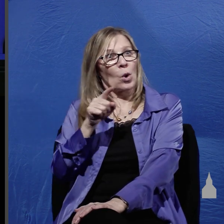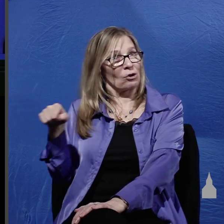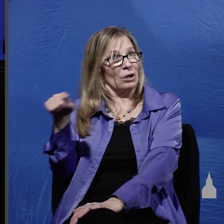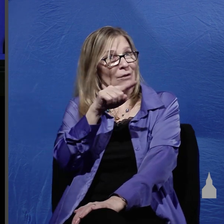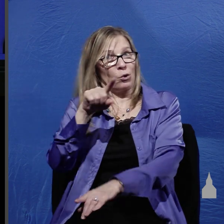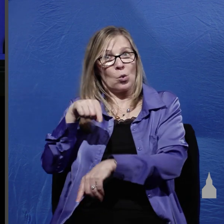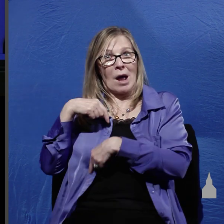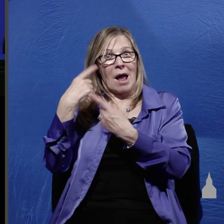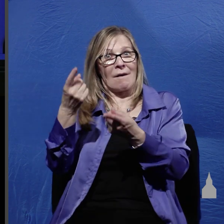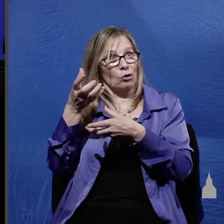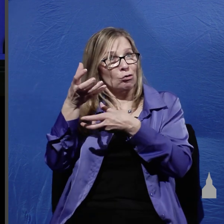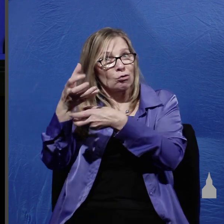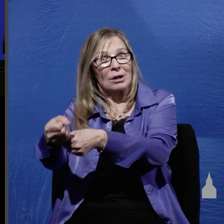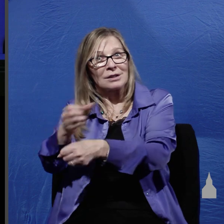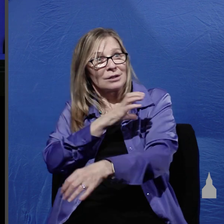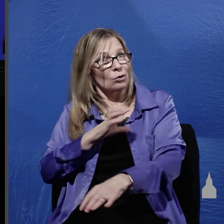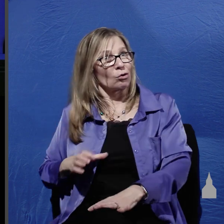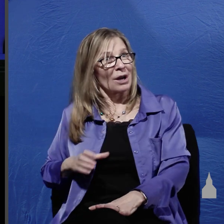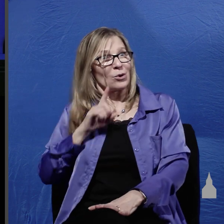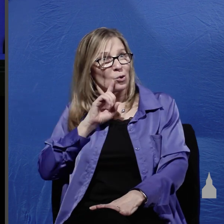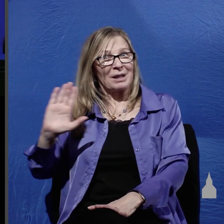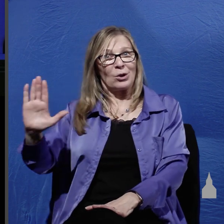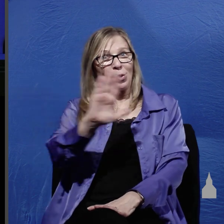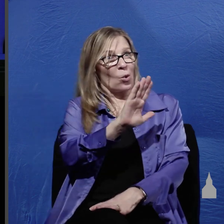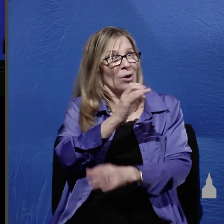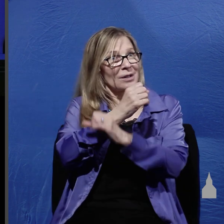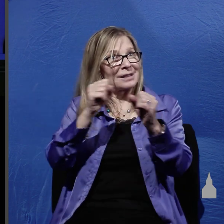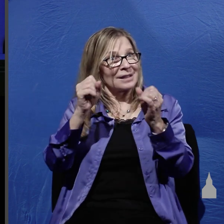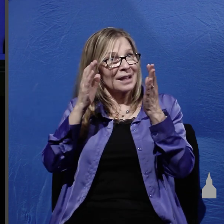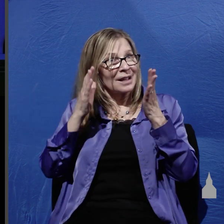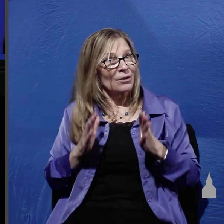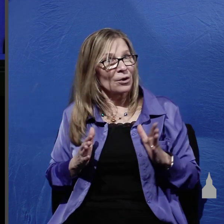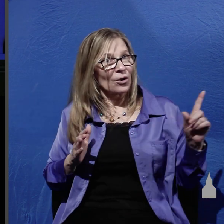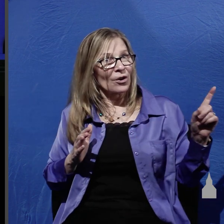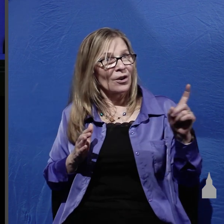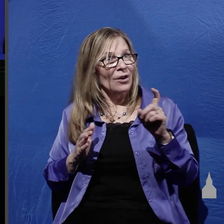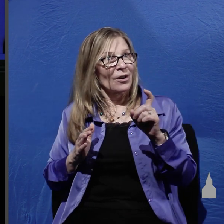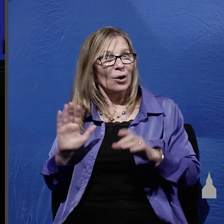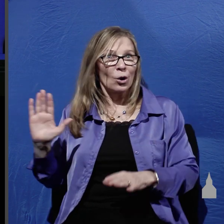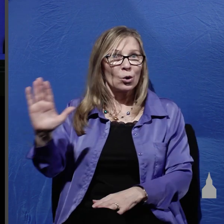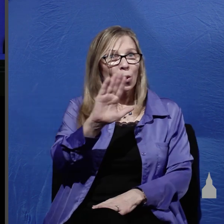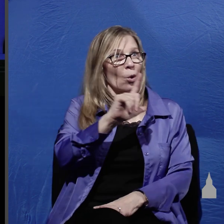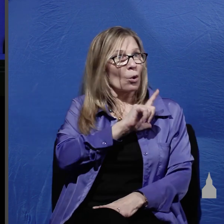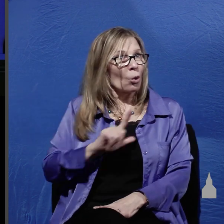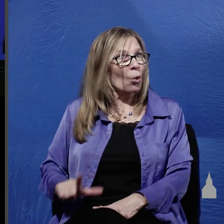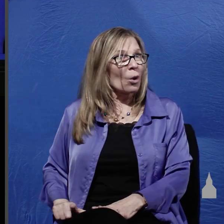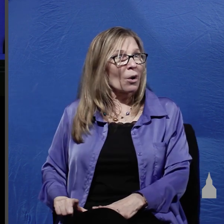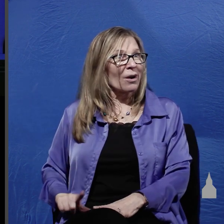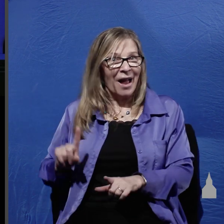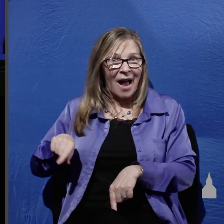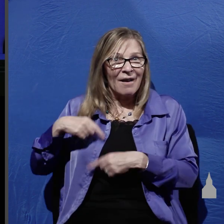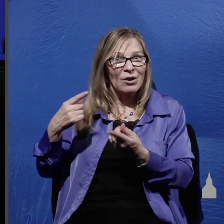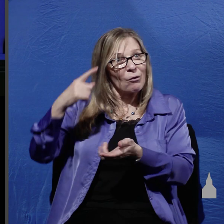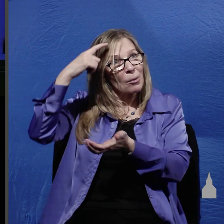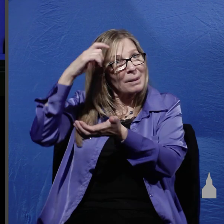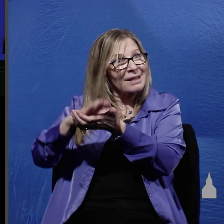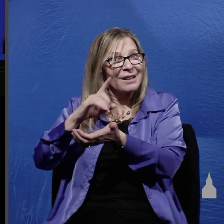trusted Christ to be your savior your Lord have you ever believed on him for eternal life